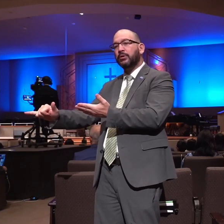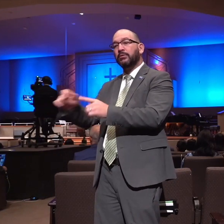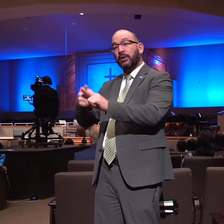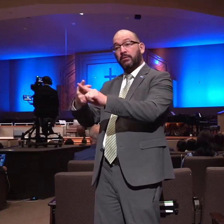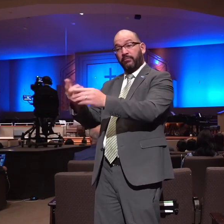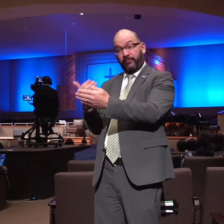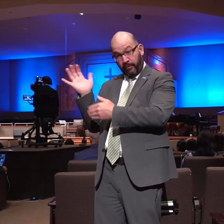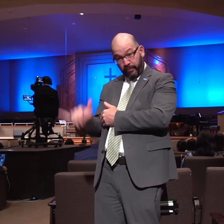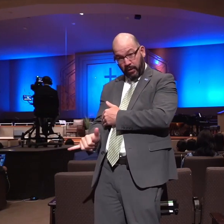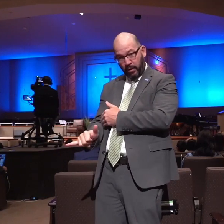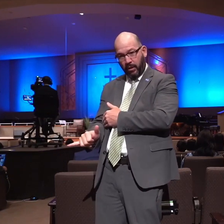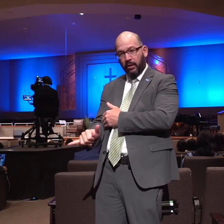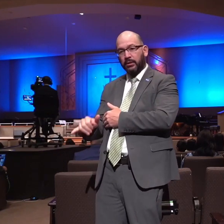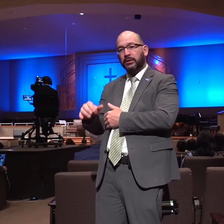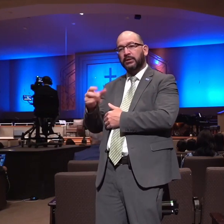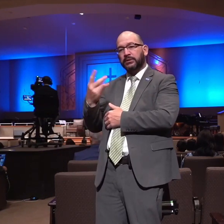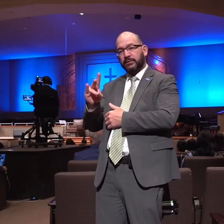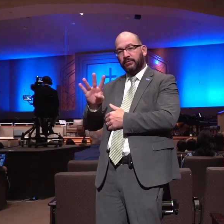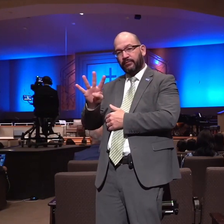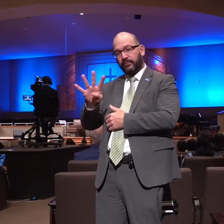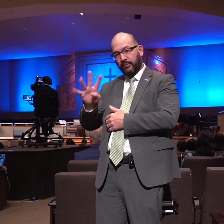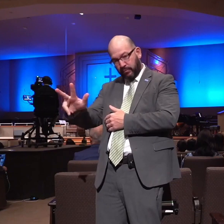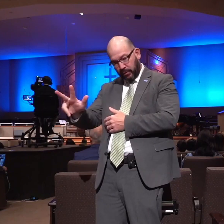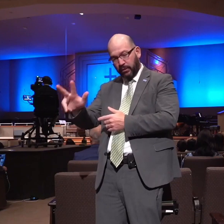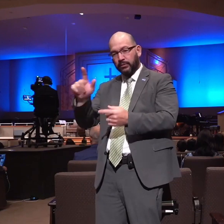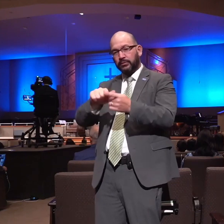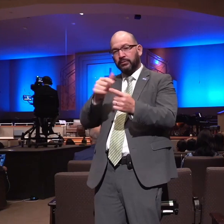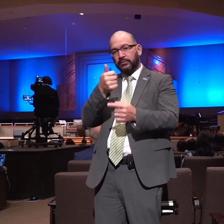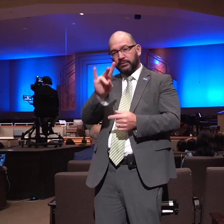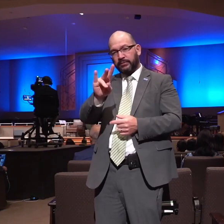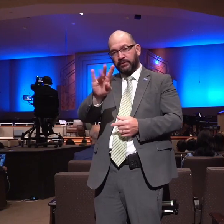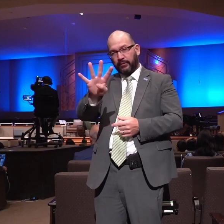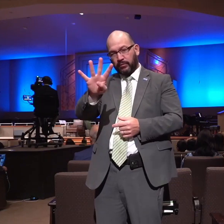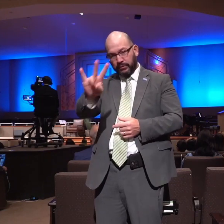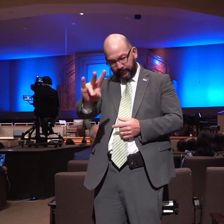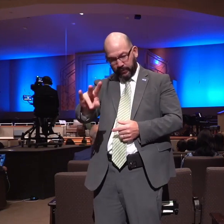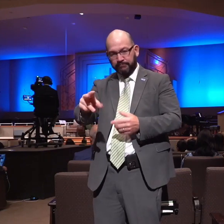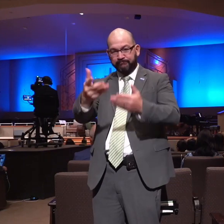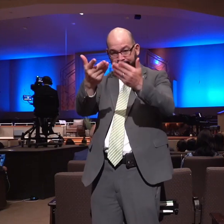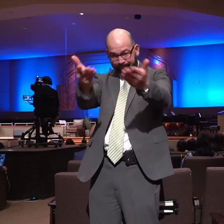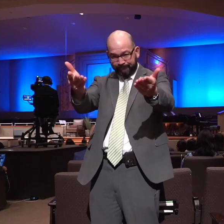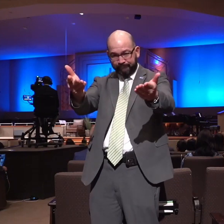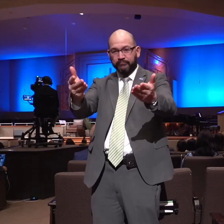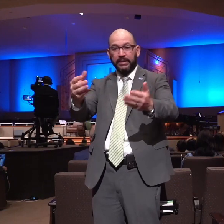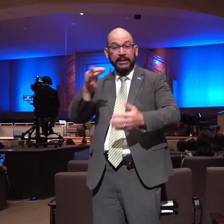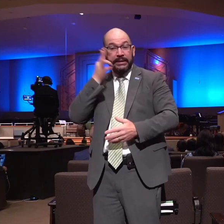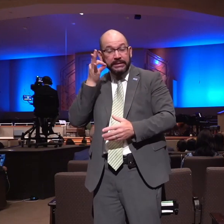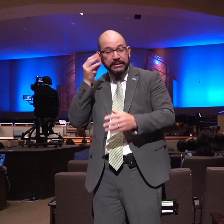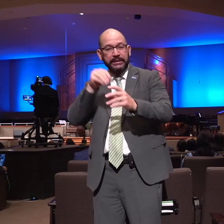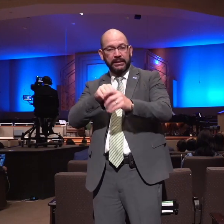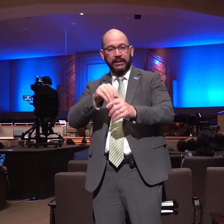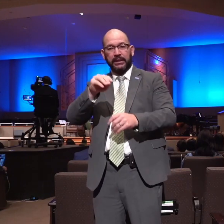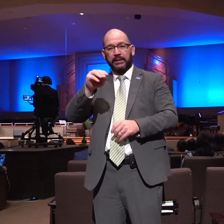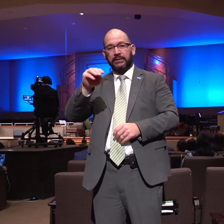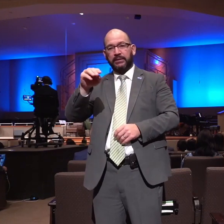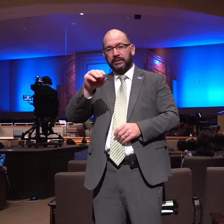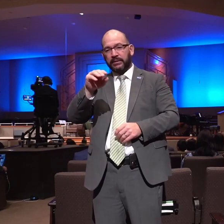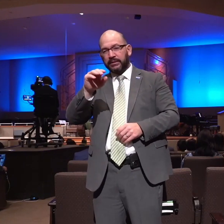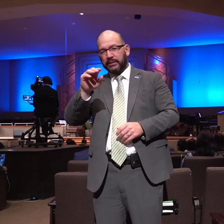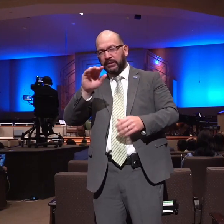1747 he ministered to the Indians of western Massachusetts eastern New York the Lehigh Valley